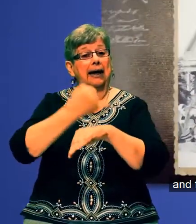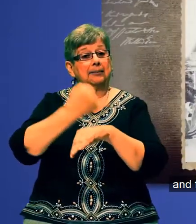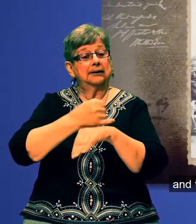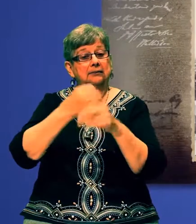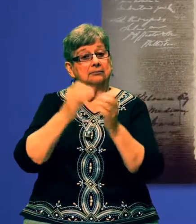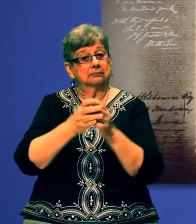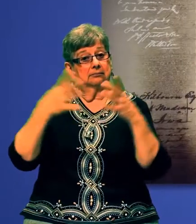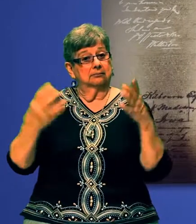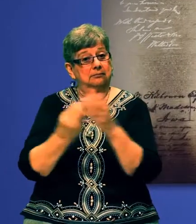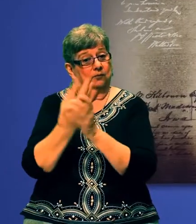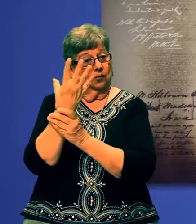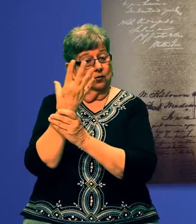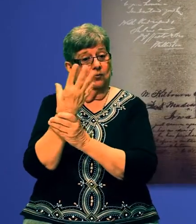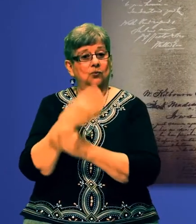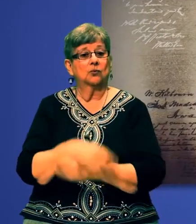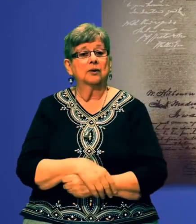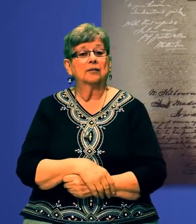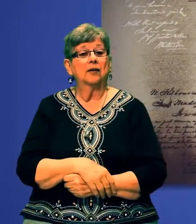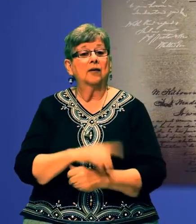First school campus.